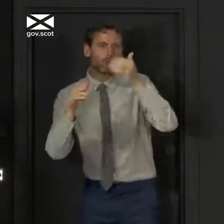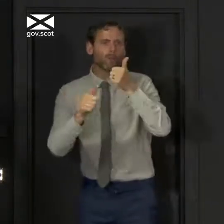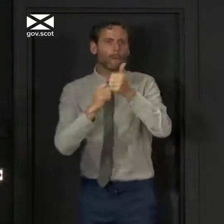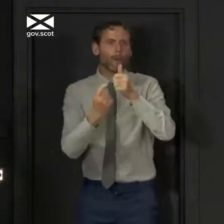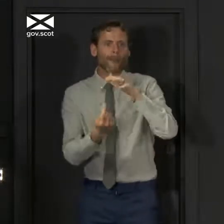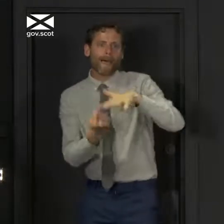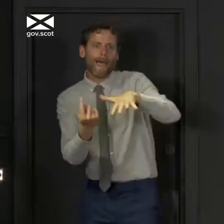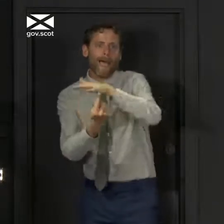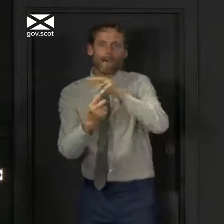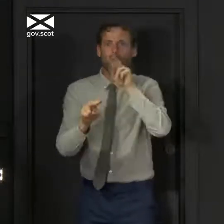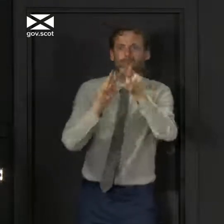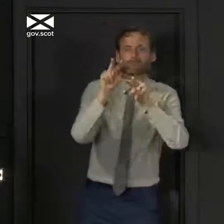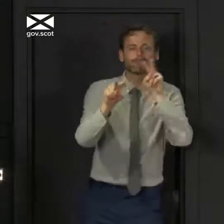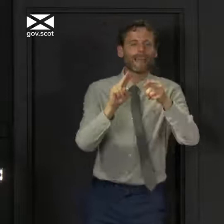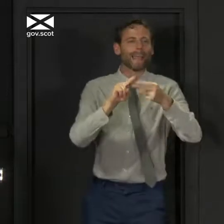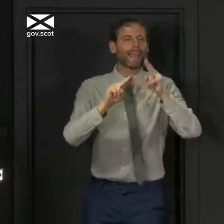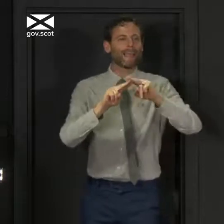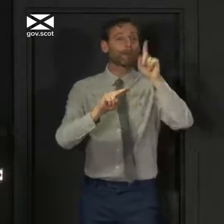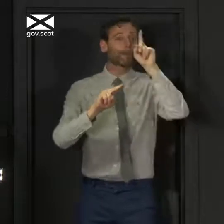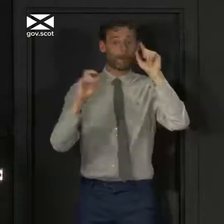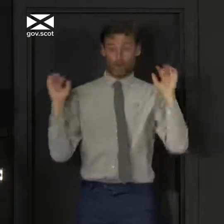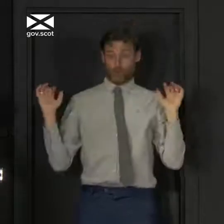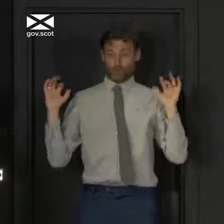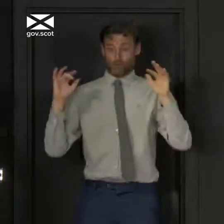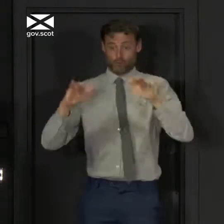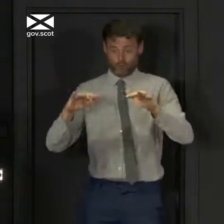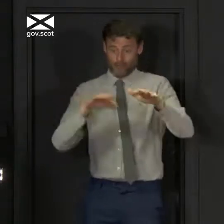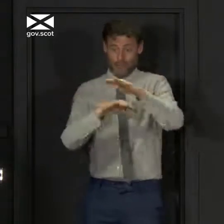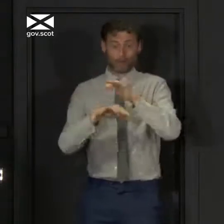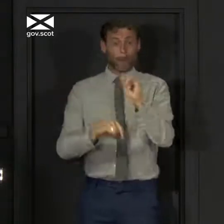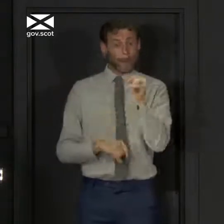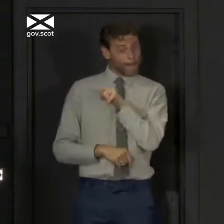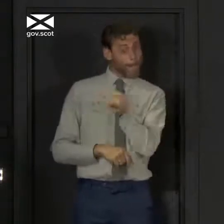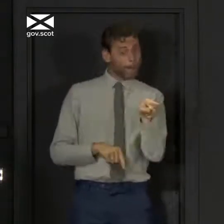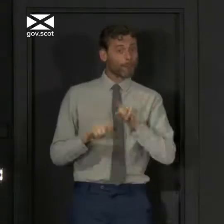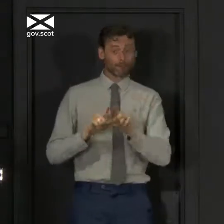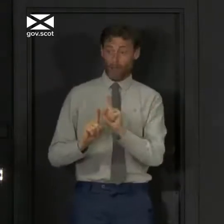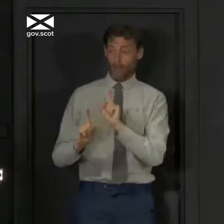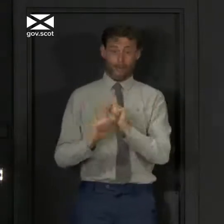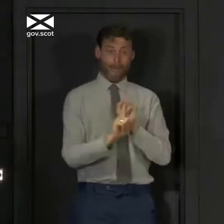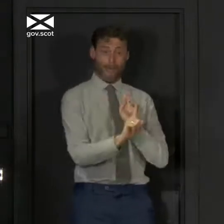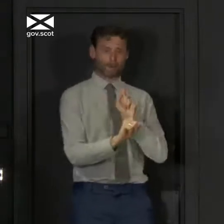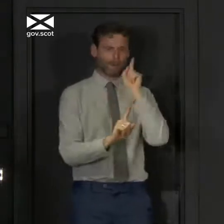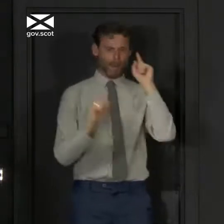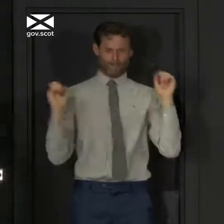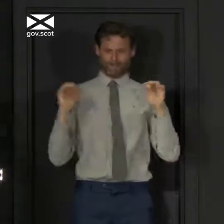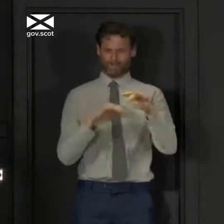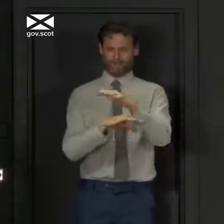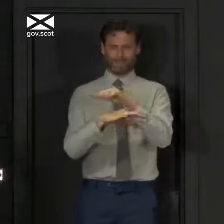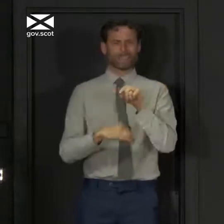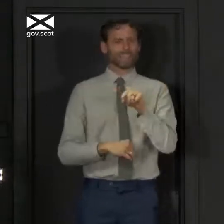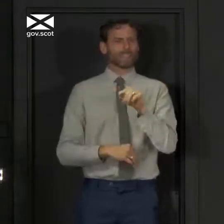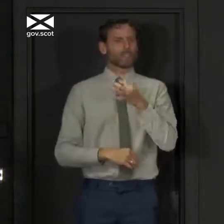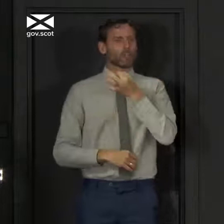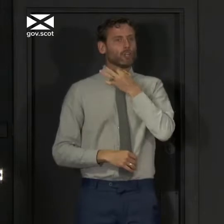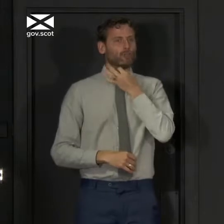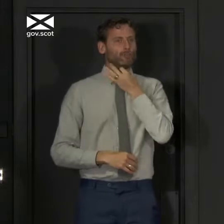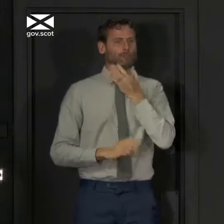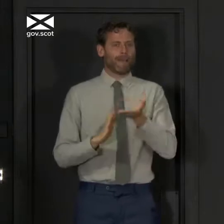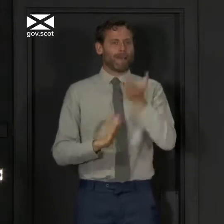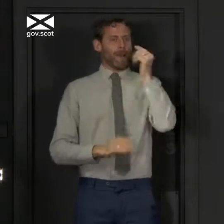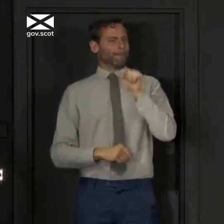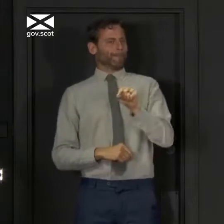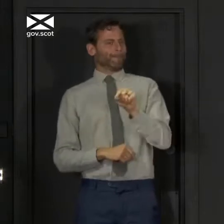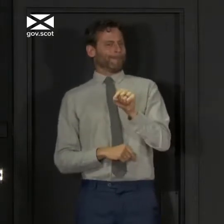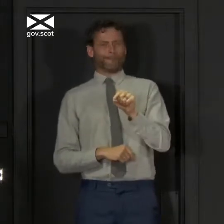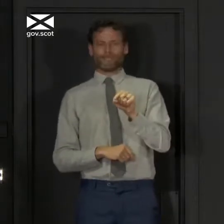crowds of people, even if they're trying to socially distance, bring more risk than we judge is acceptable and safe at